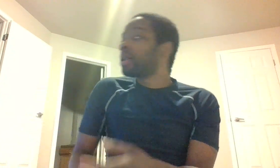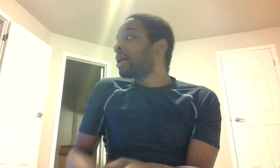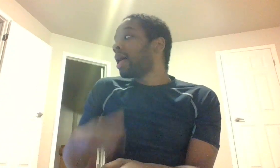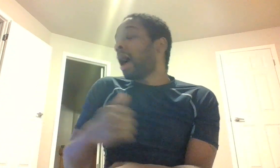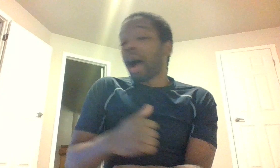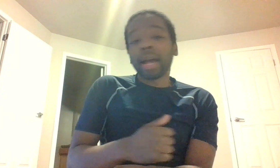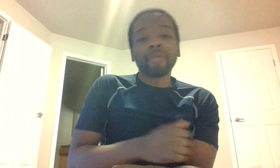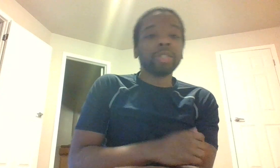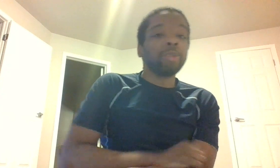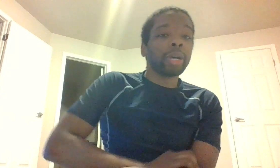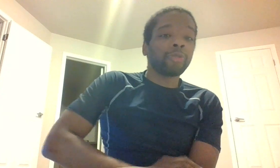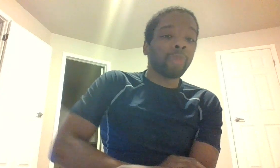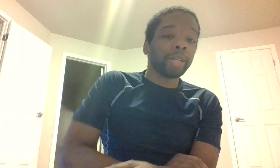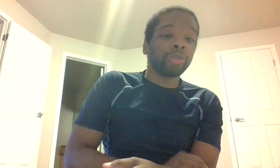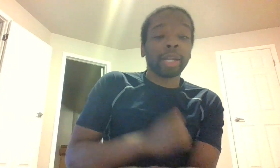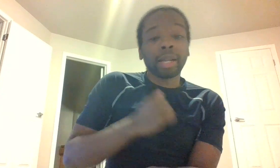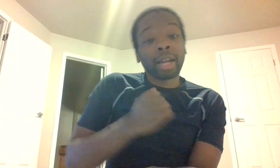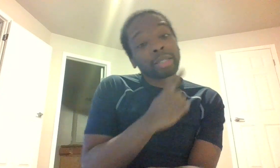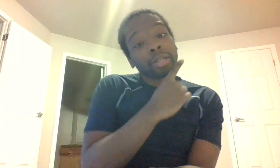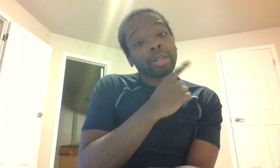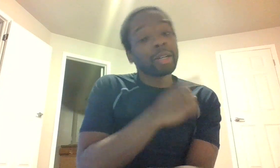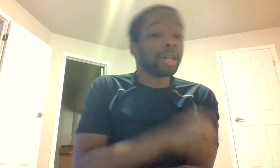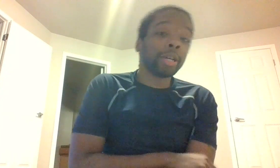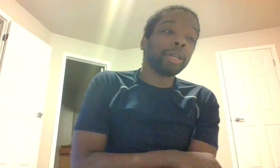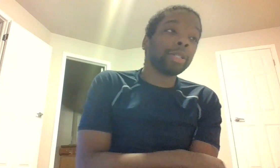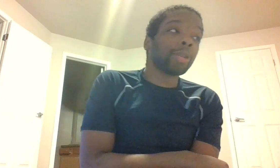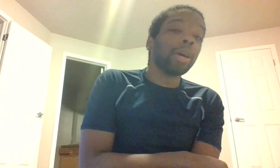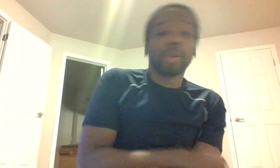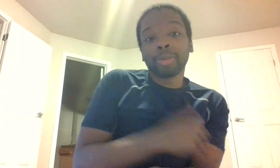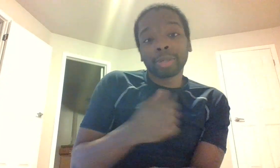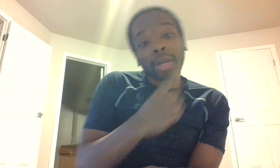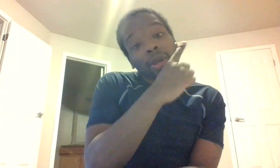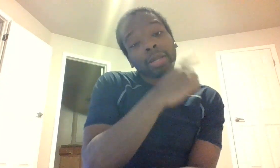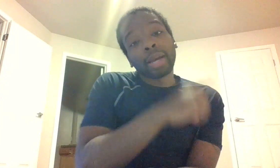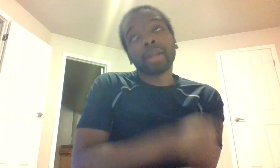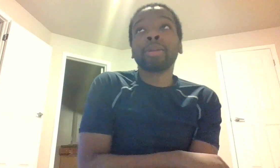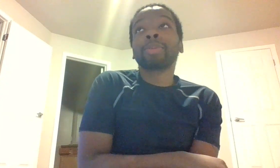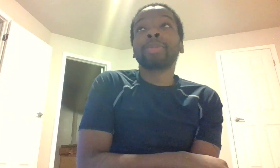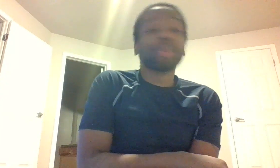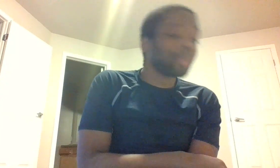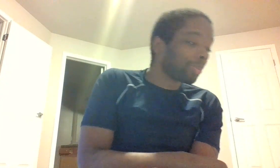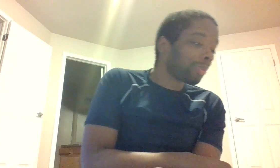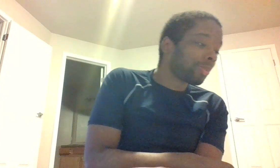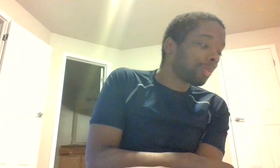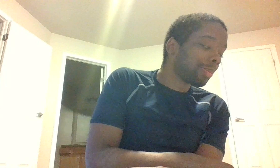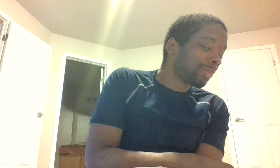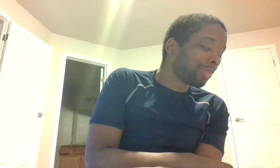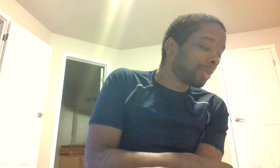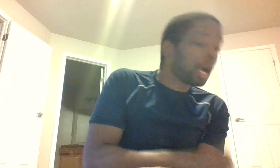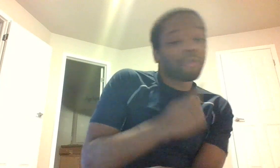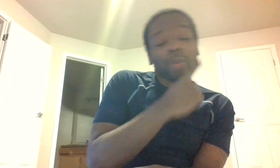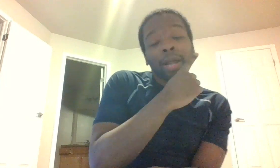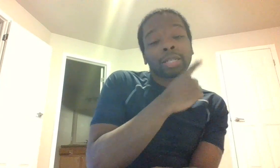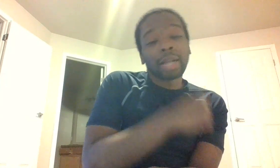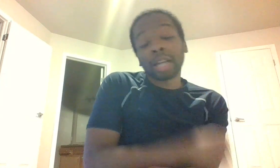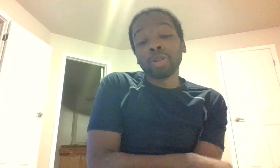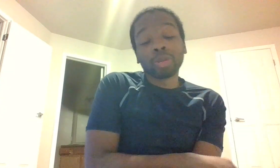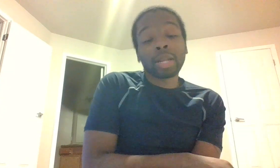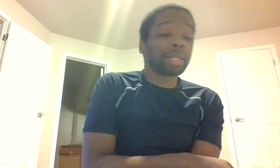i have a gps for my truck in alaska so you know stuff like that i'm from alaska and i usually like